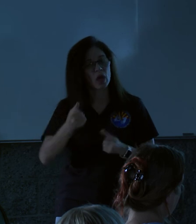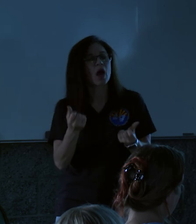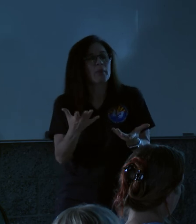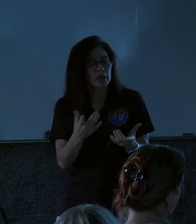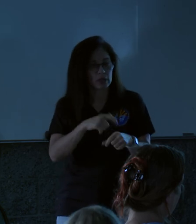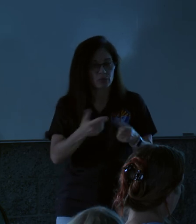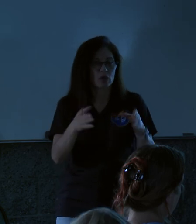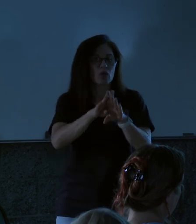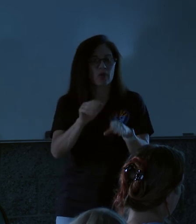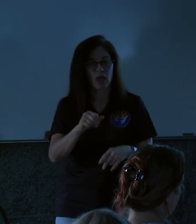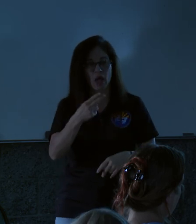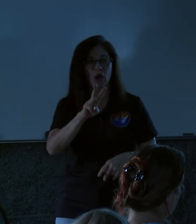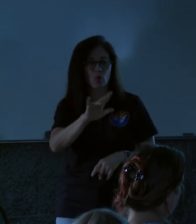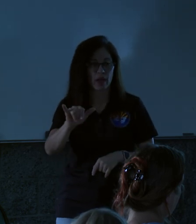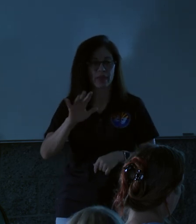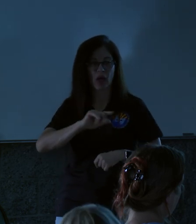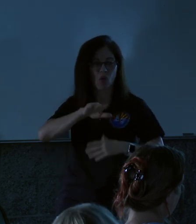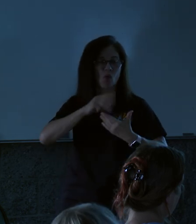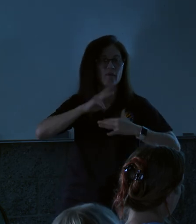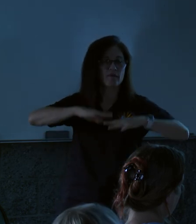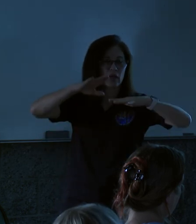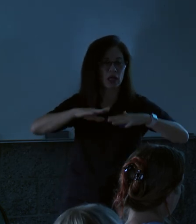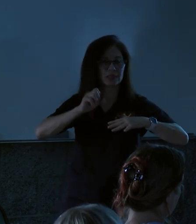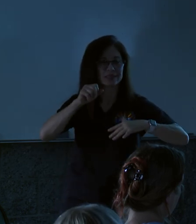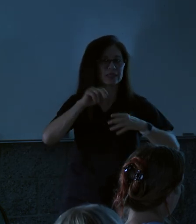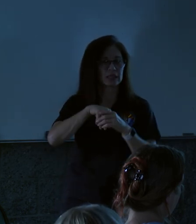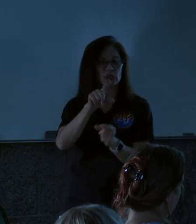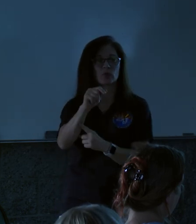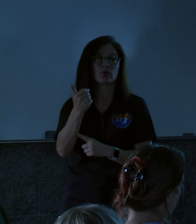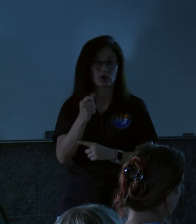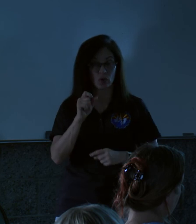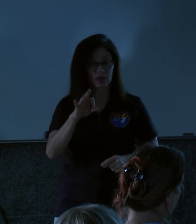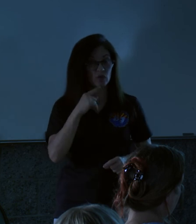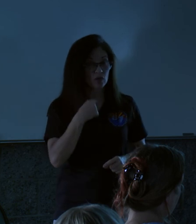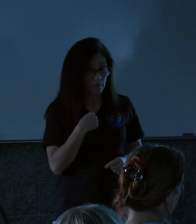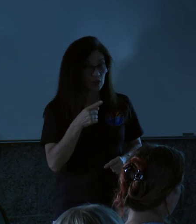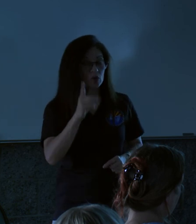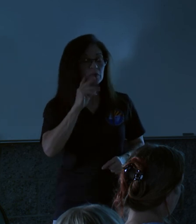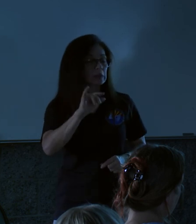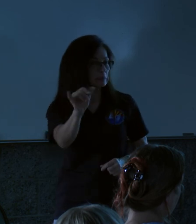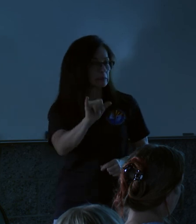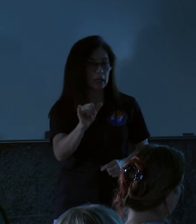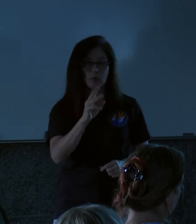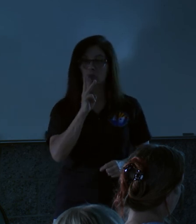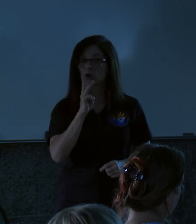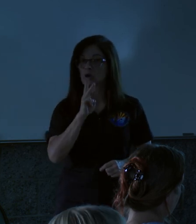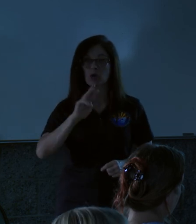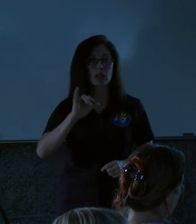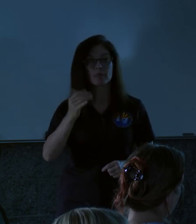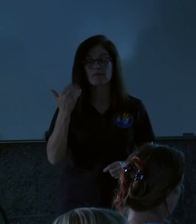in that whole flood season, that whole water season of 2013. So, if you're telling me you experienced the same amount of water,